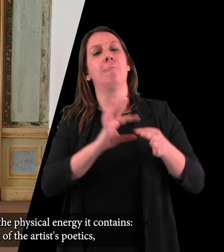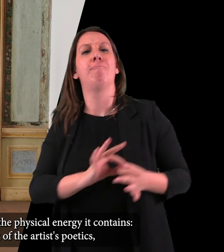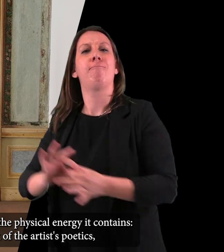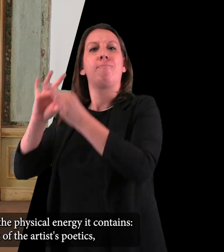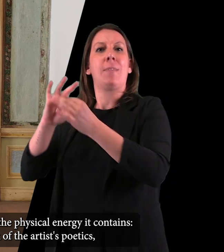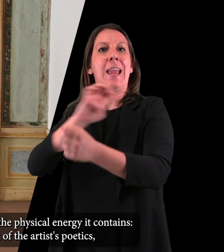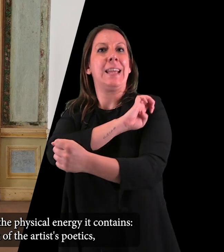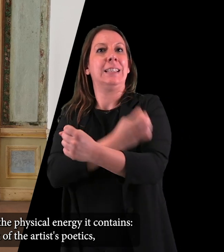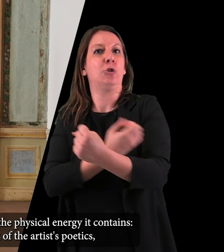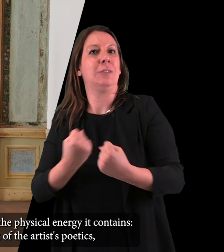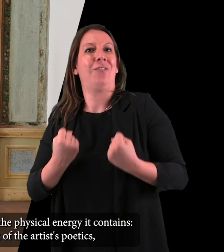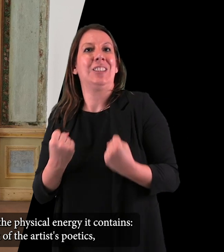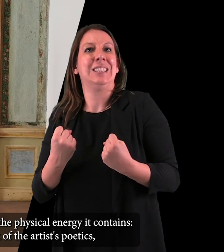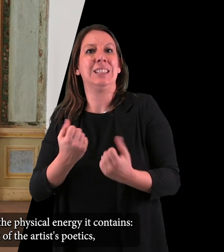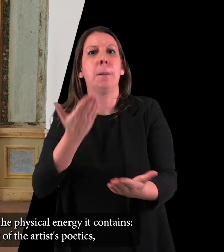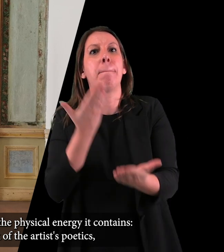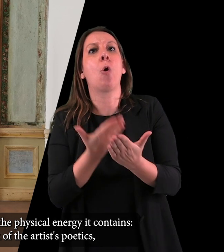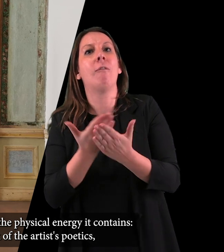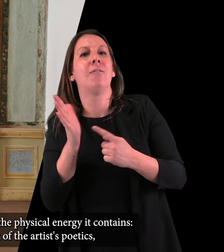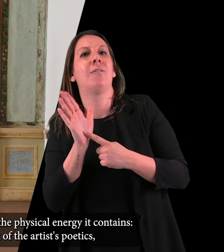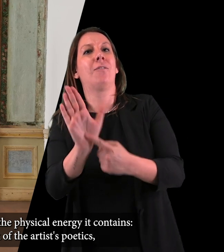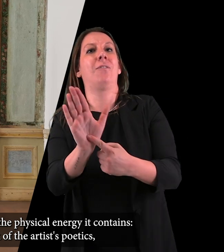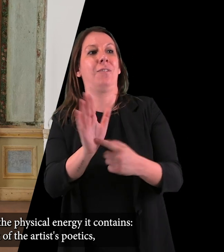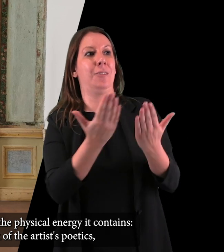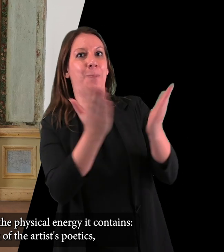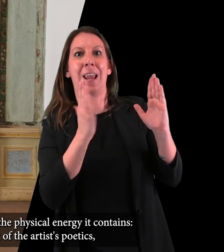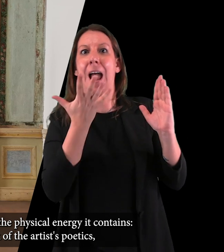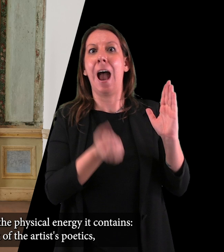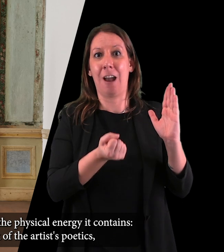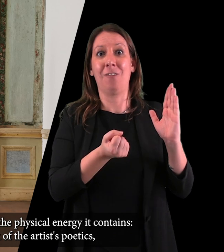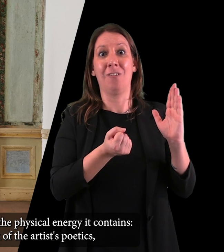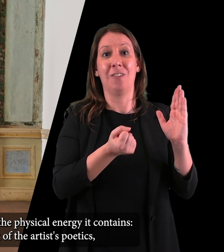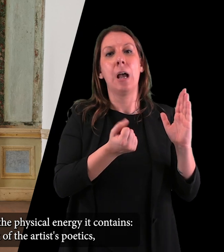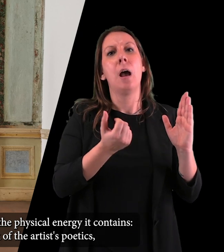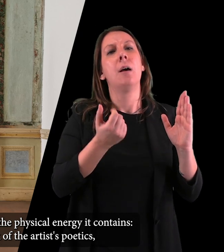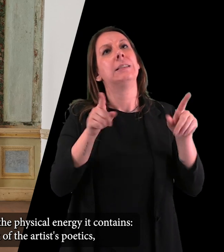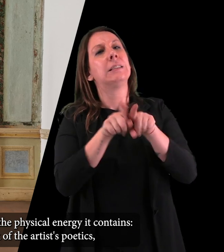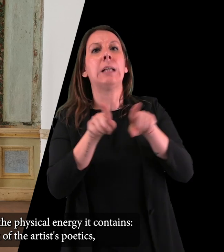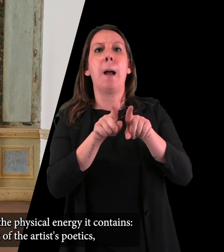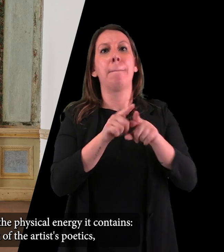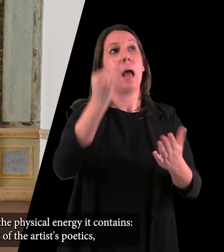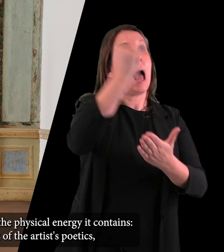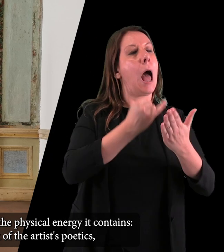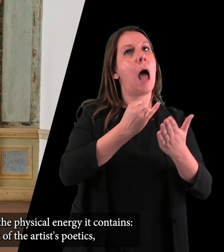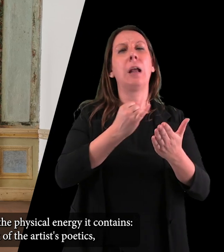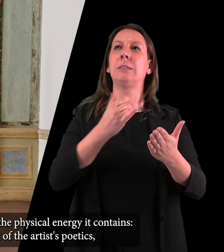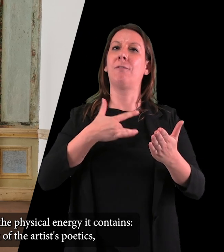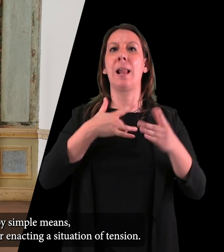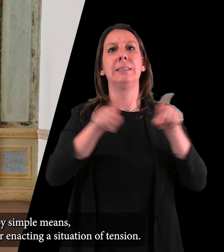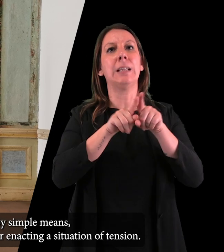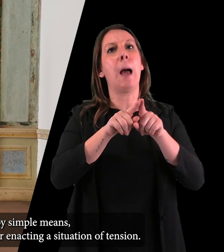The work is precisely the physical energy it contains a typical work of the